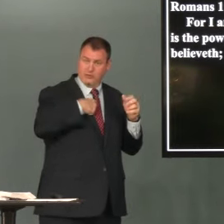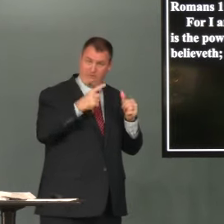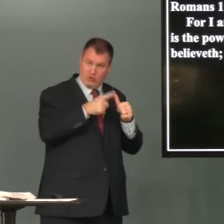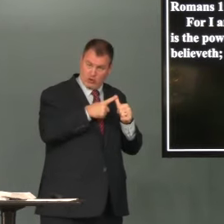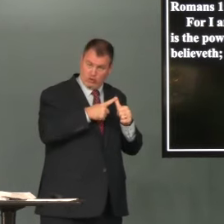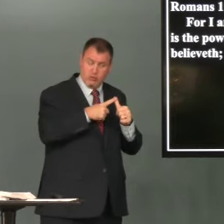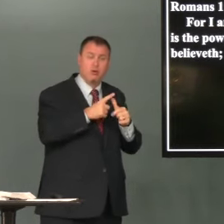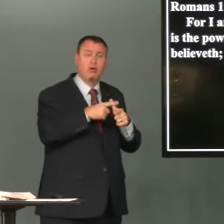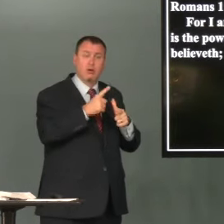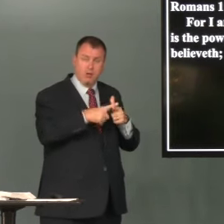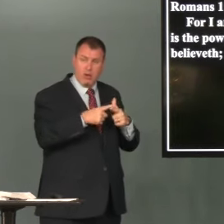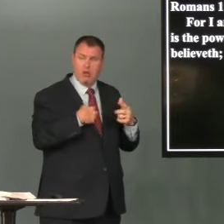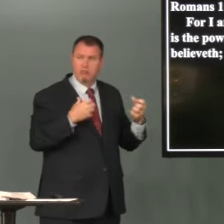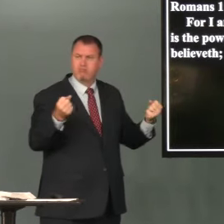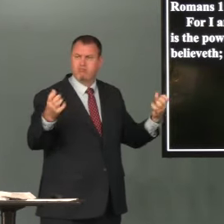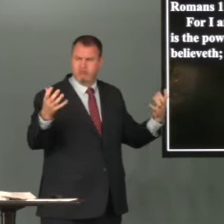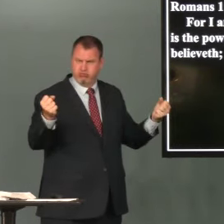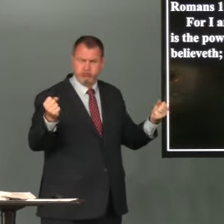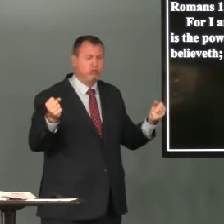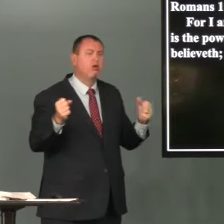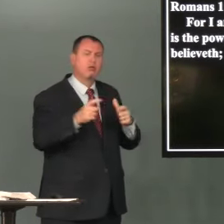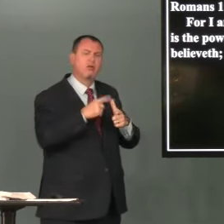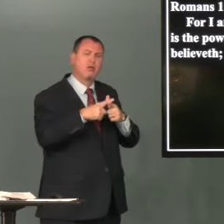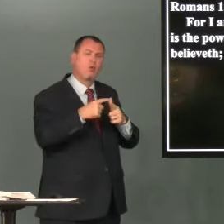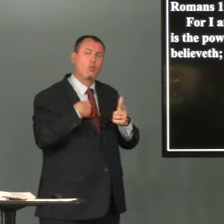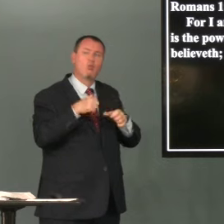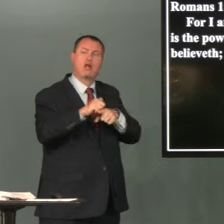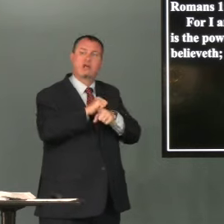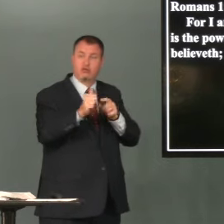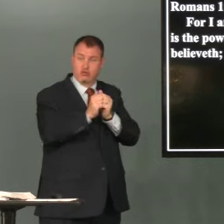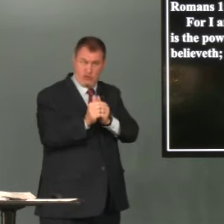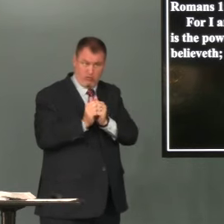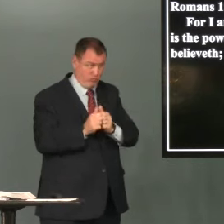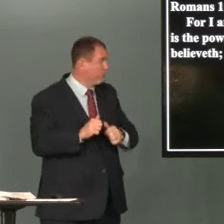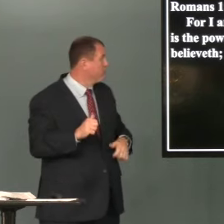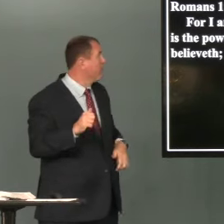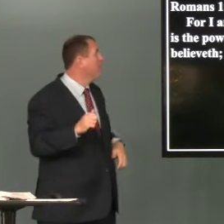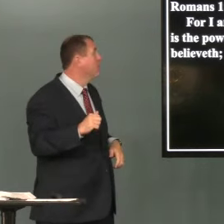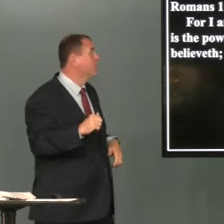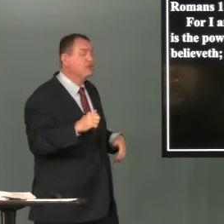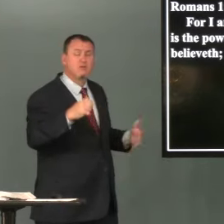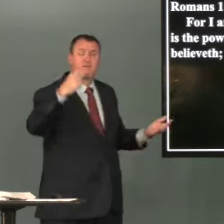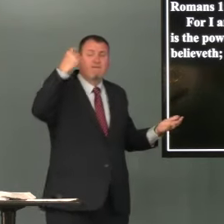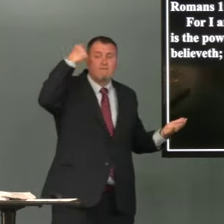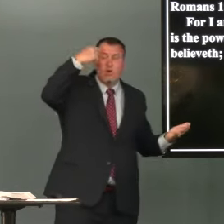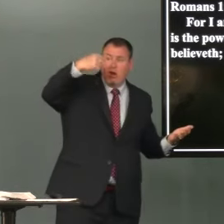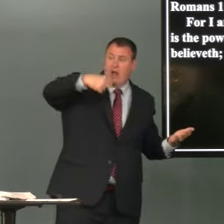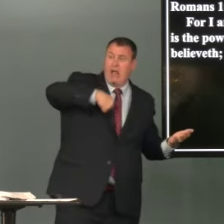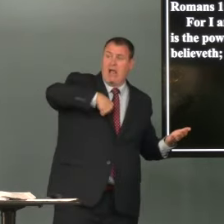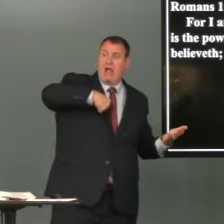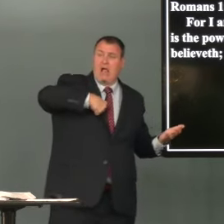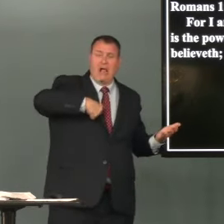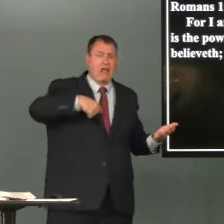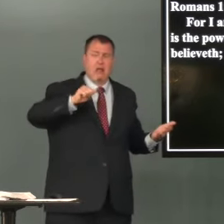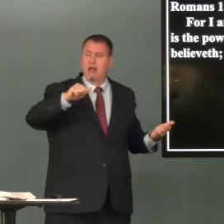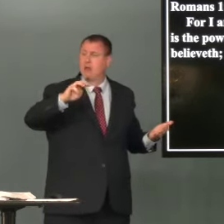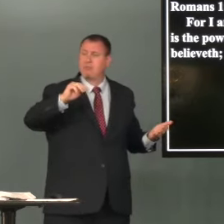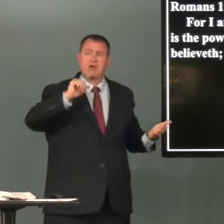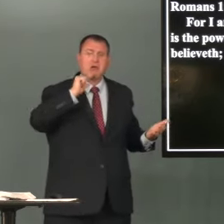watch me first as i sign the verse and then we will sign it together for i